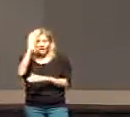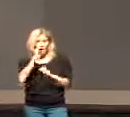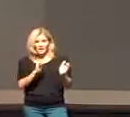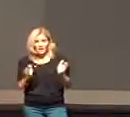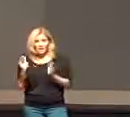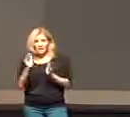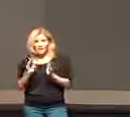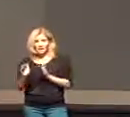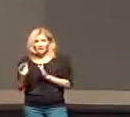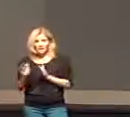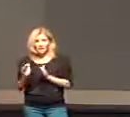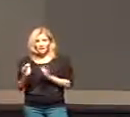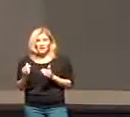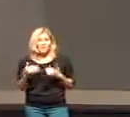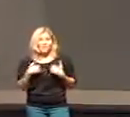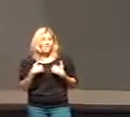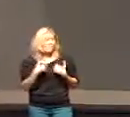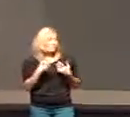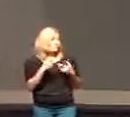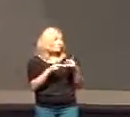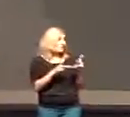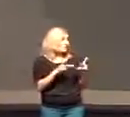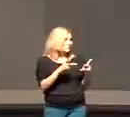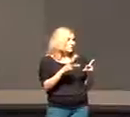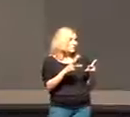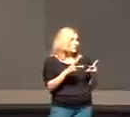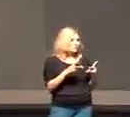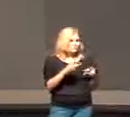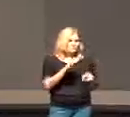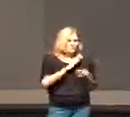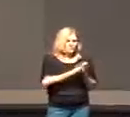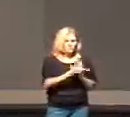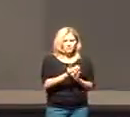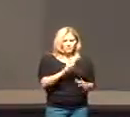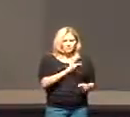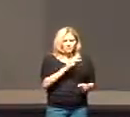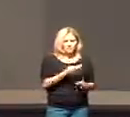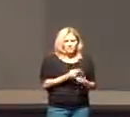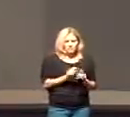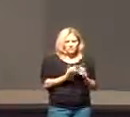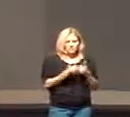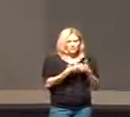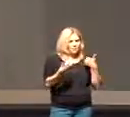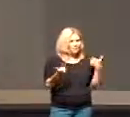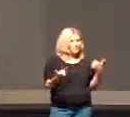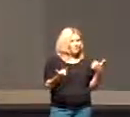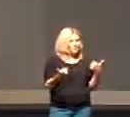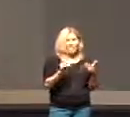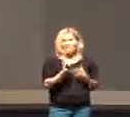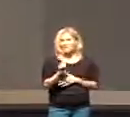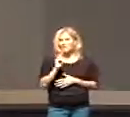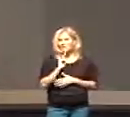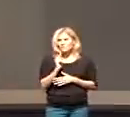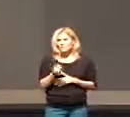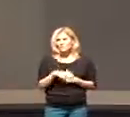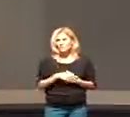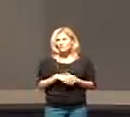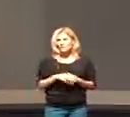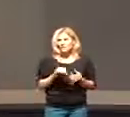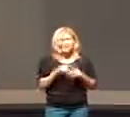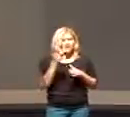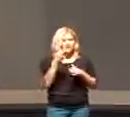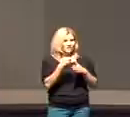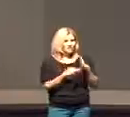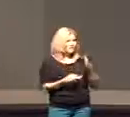plans for life have come with people and family members being upset and pulling away that's just the reality that's the